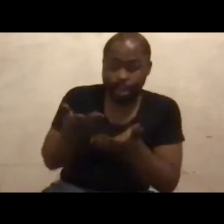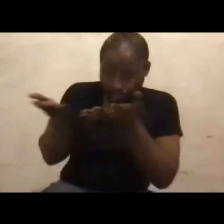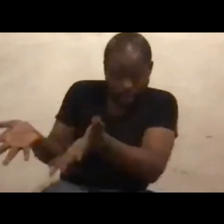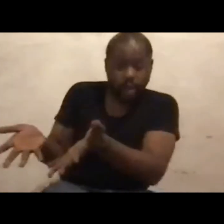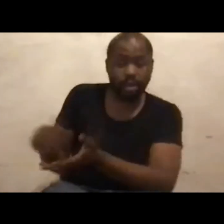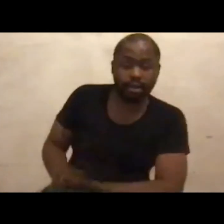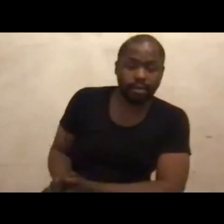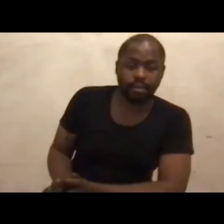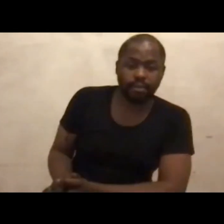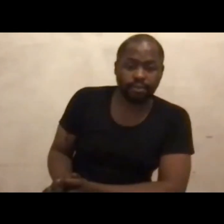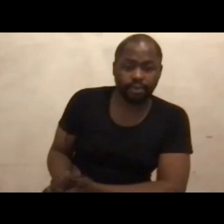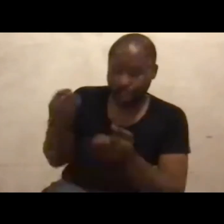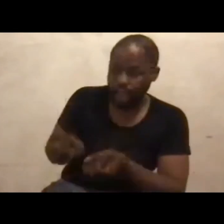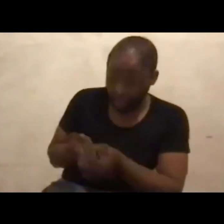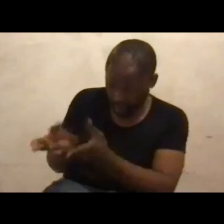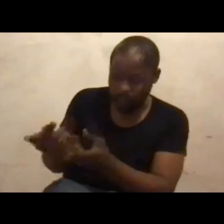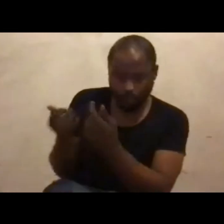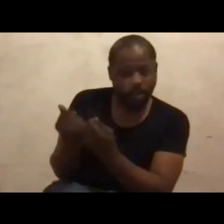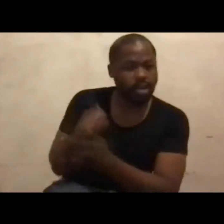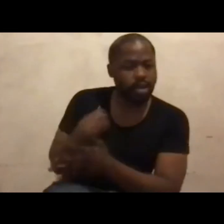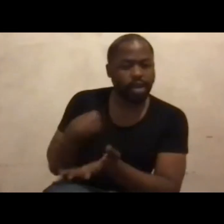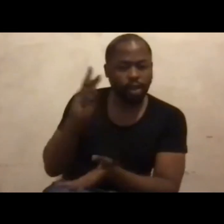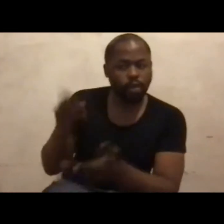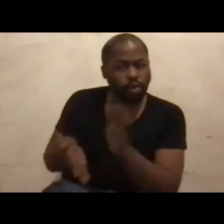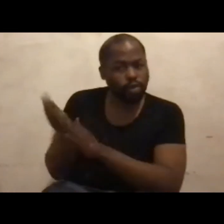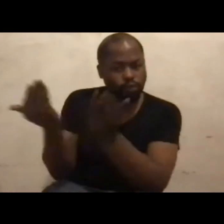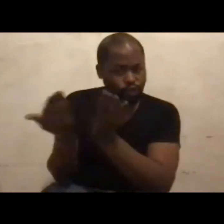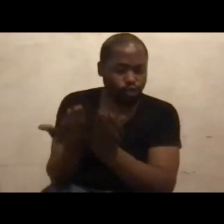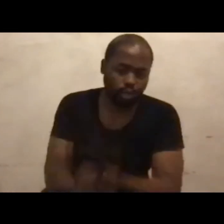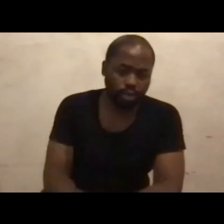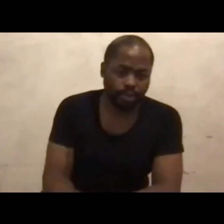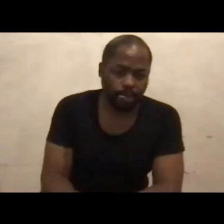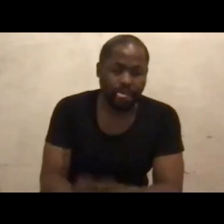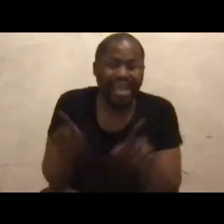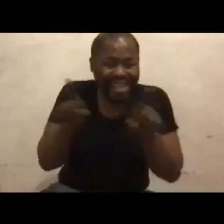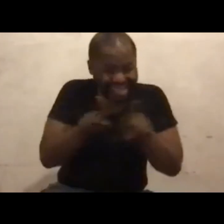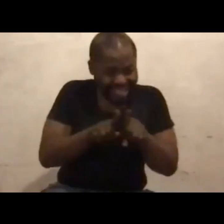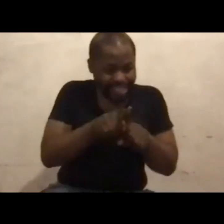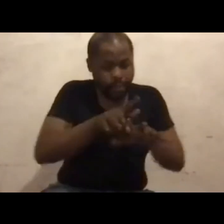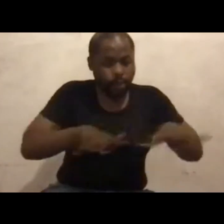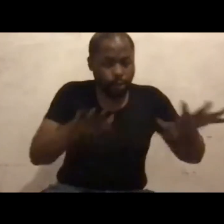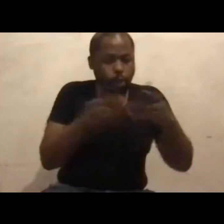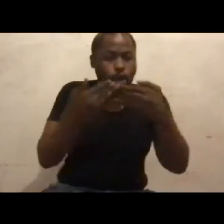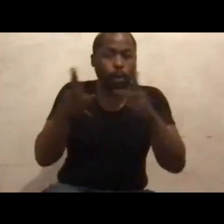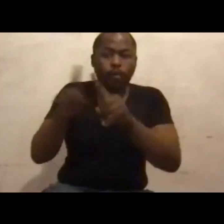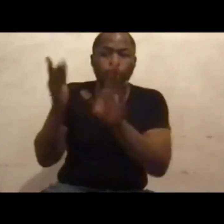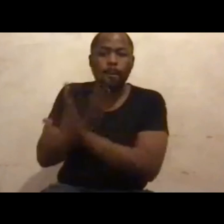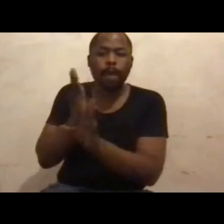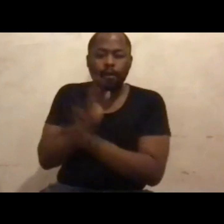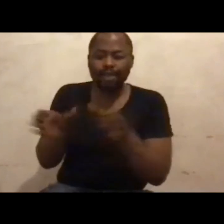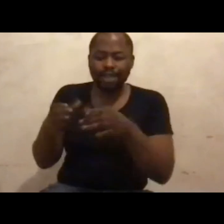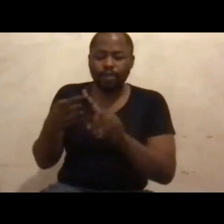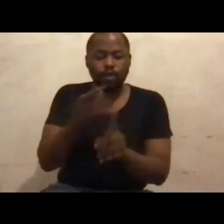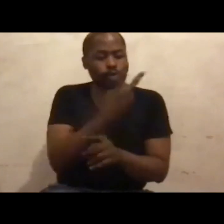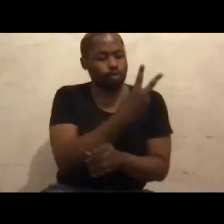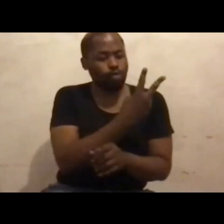profiled them and you are going to give them those bursaries. And the very same language was spoken to the private sector. From 2005